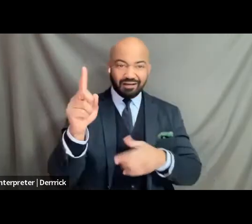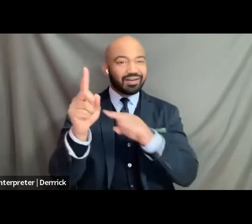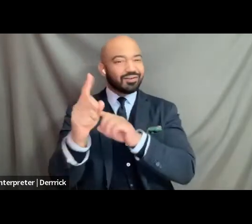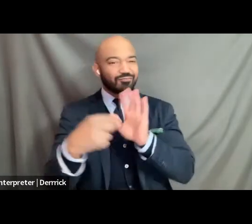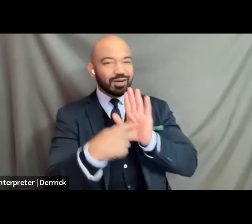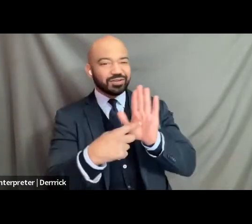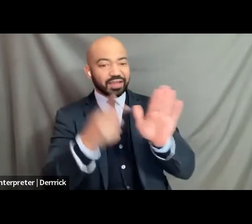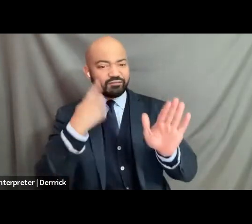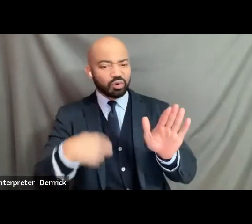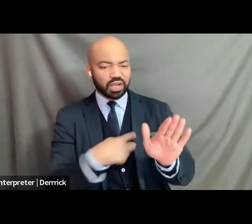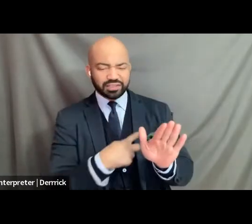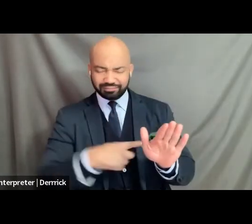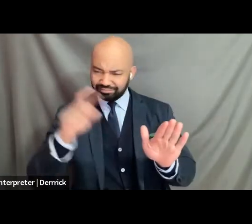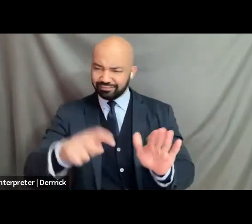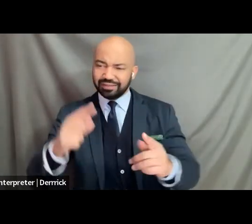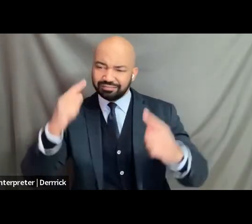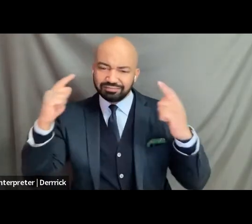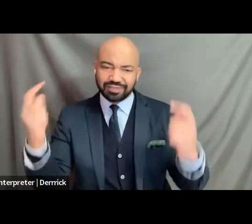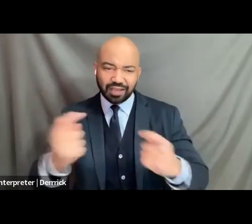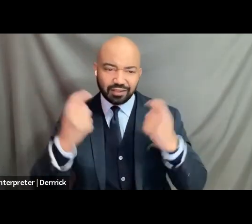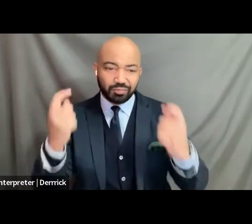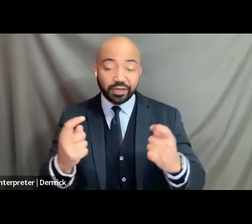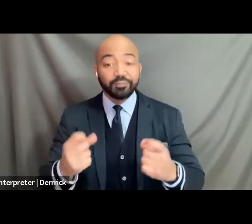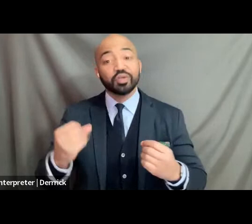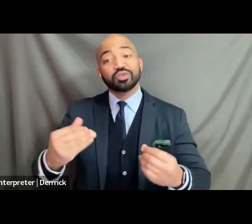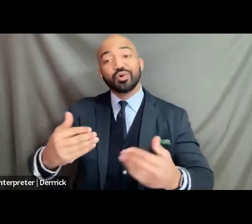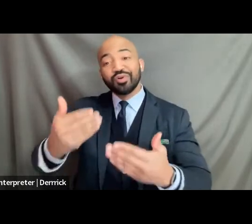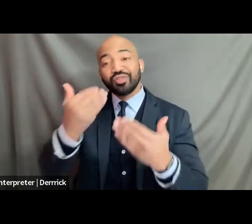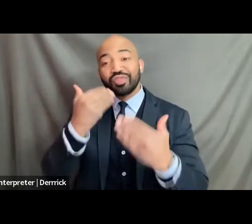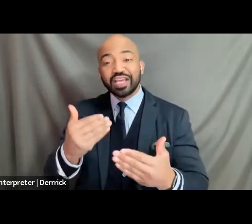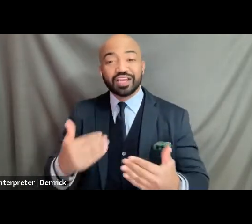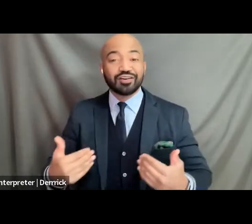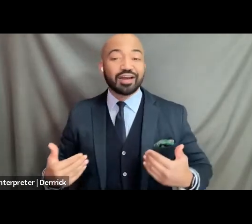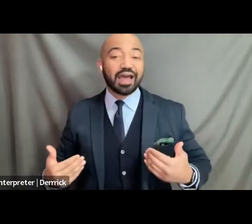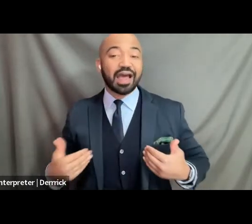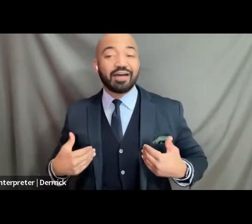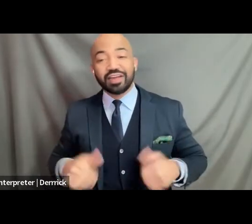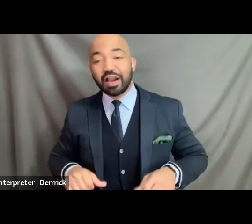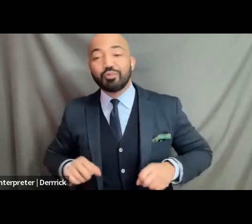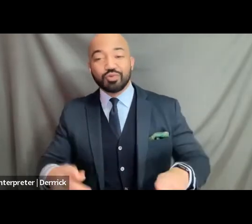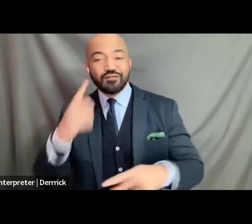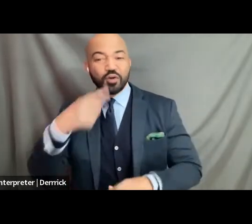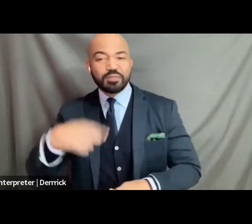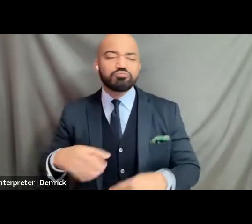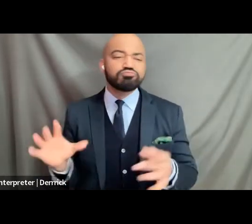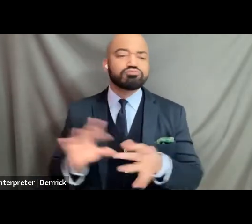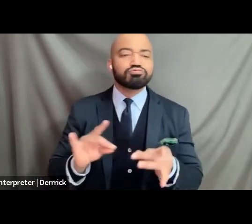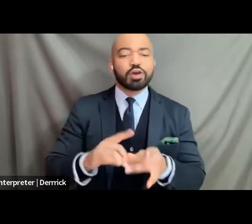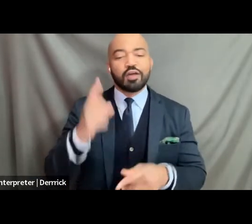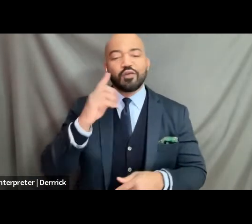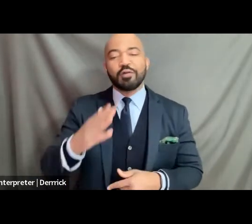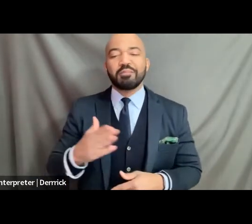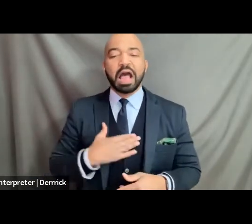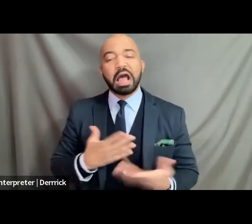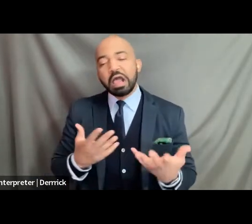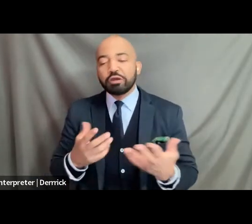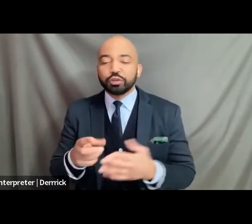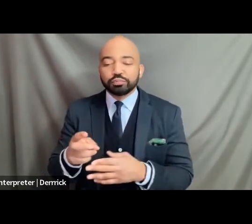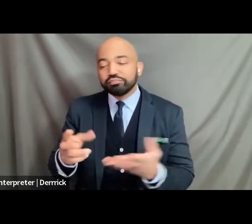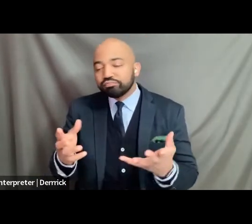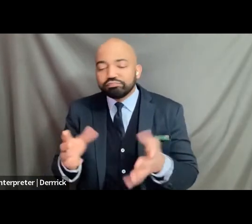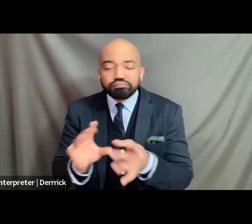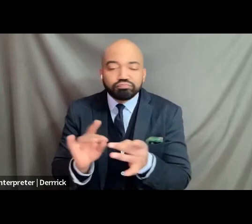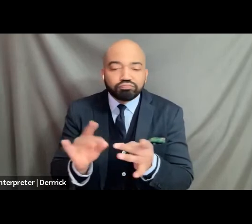so thank you so much for holding space for my little two cents um again i'm honored to to be with